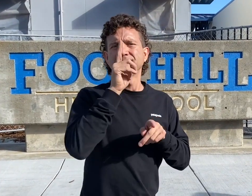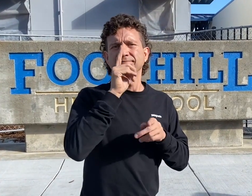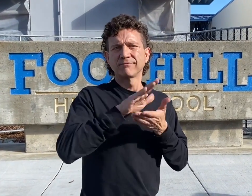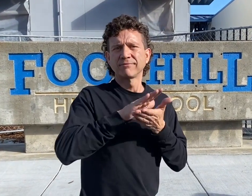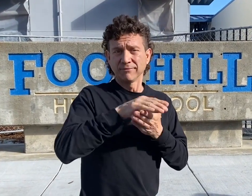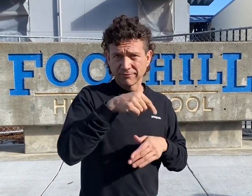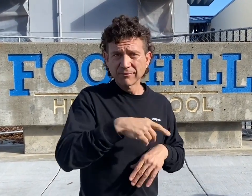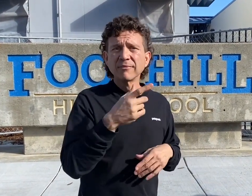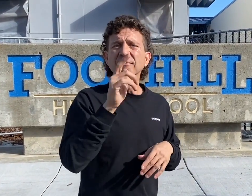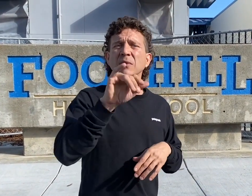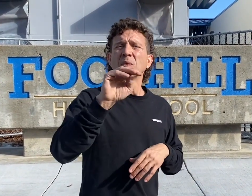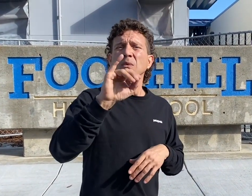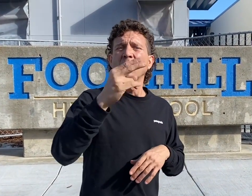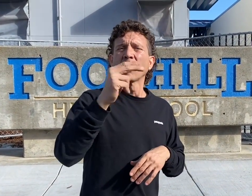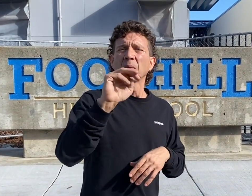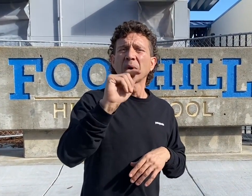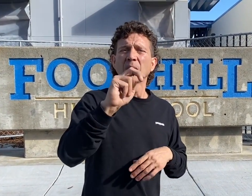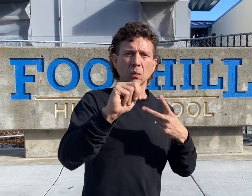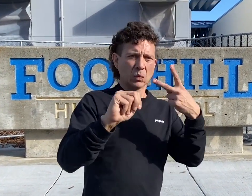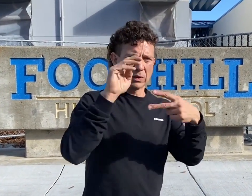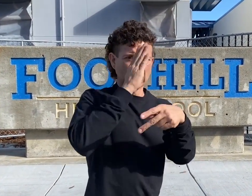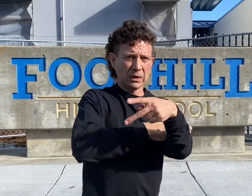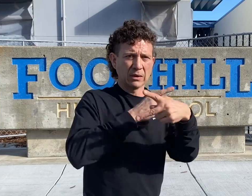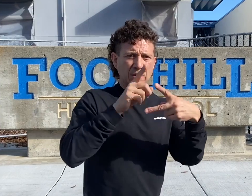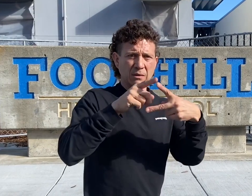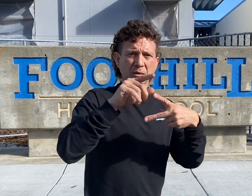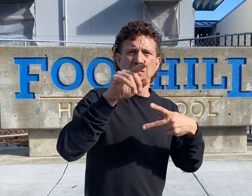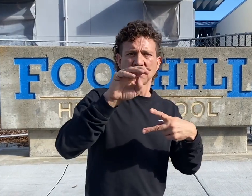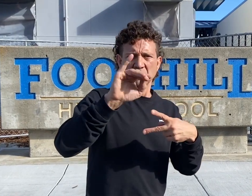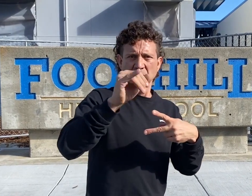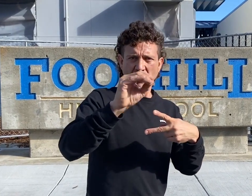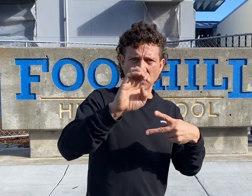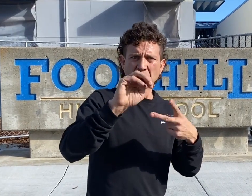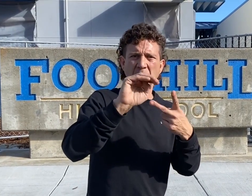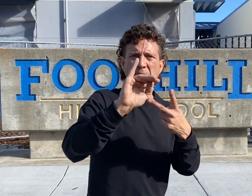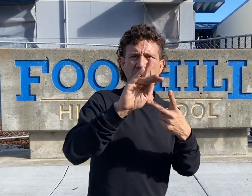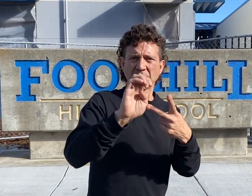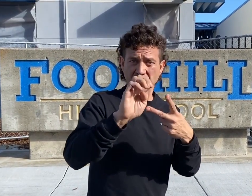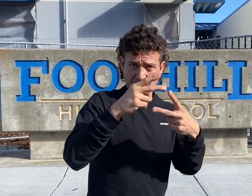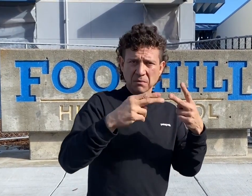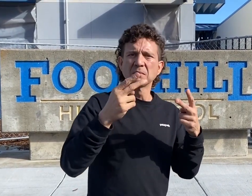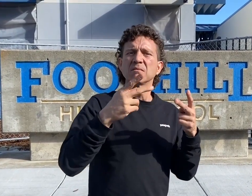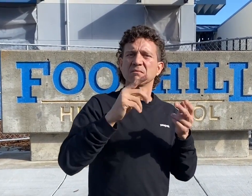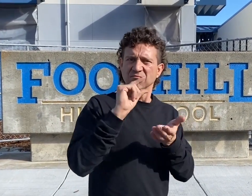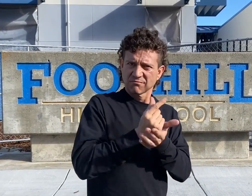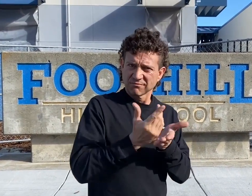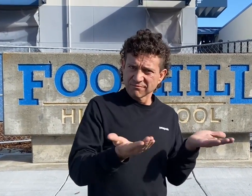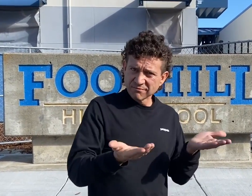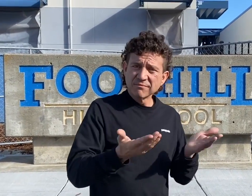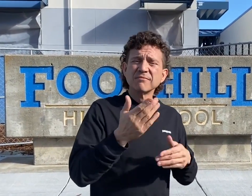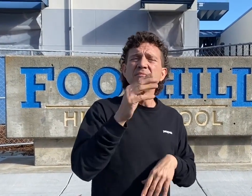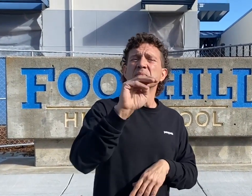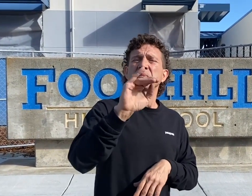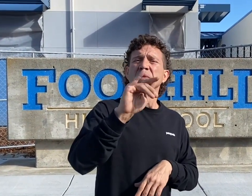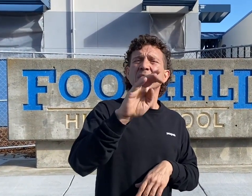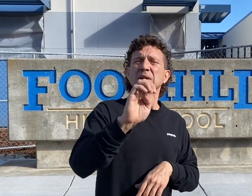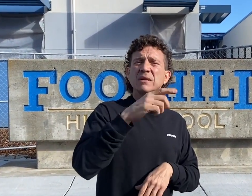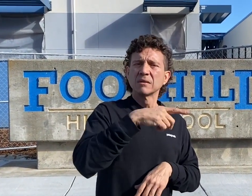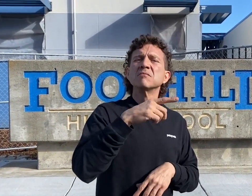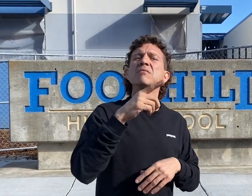John's two sons, Joe and Mike, both graduated from here and Mike became the JV